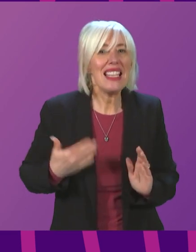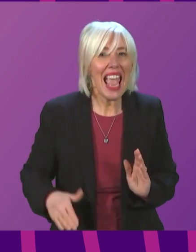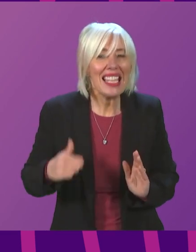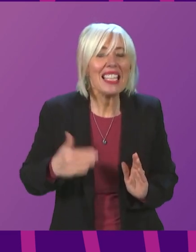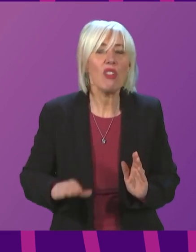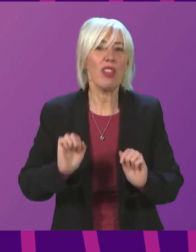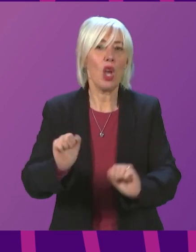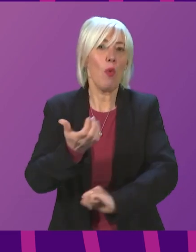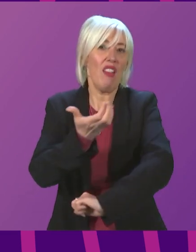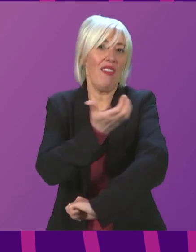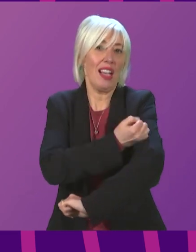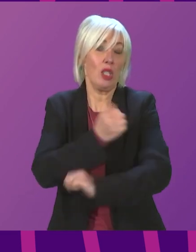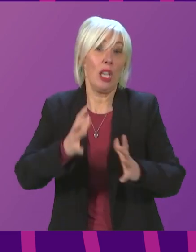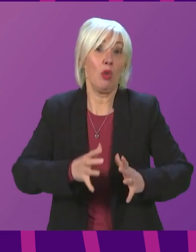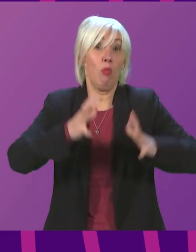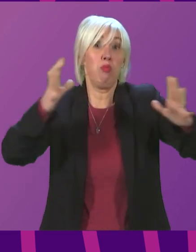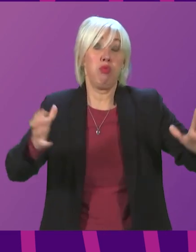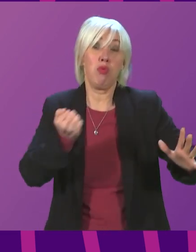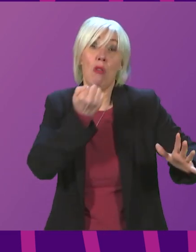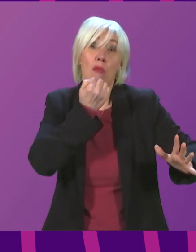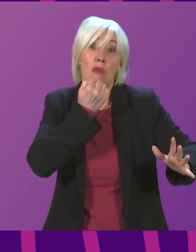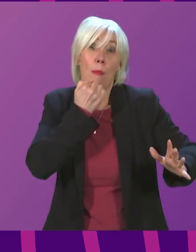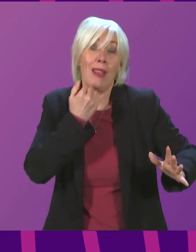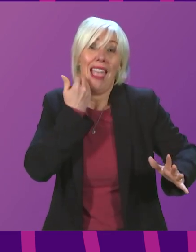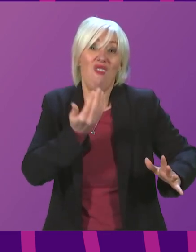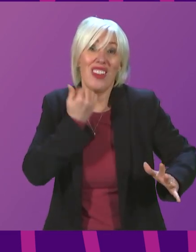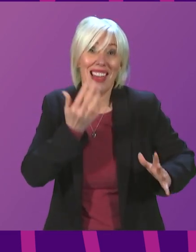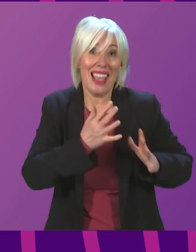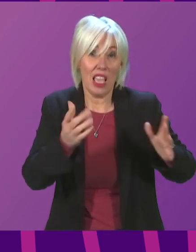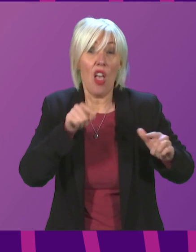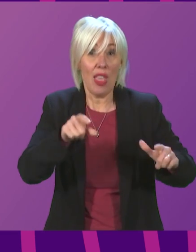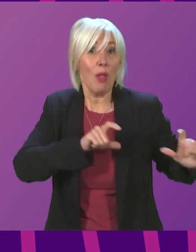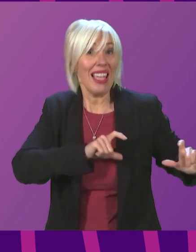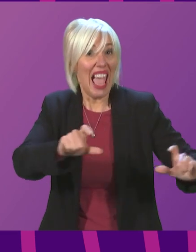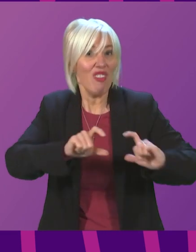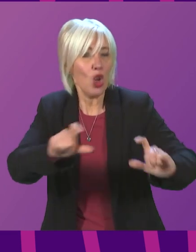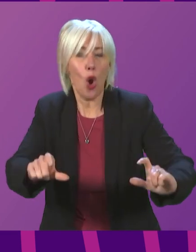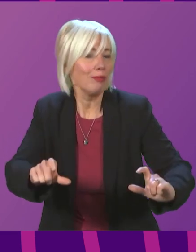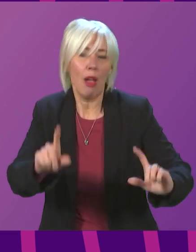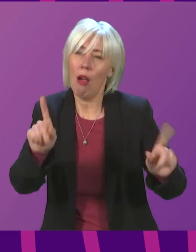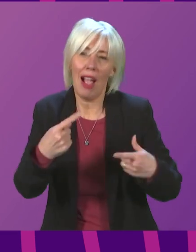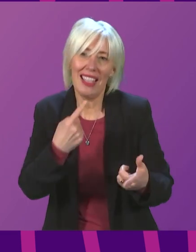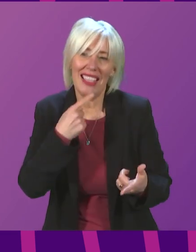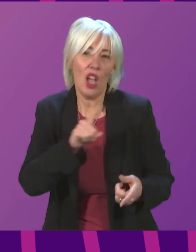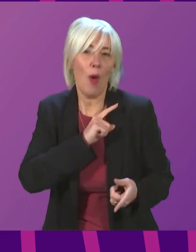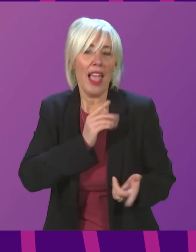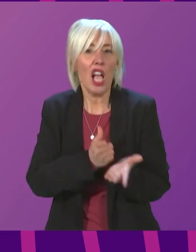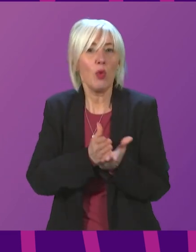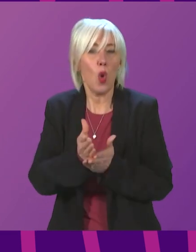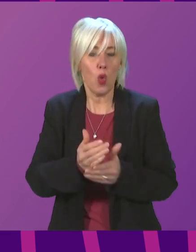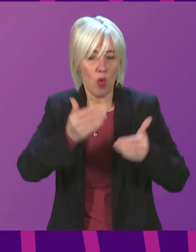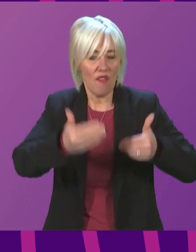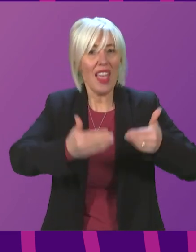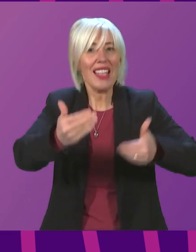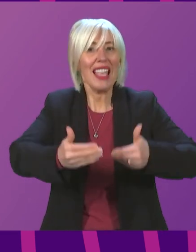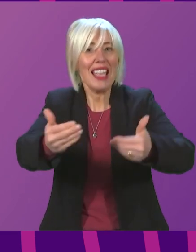vaccinating large numbers of people on a daily basis will remain open because as we go through different phases of this vaccination programme,